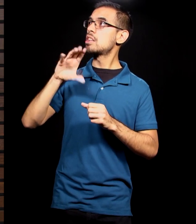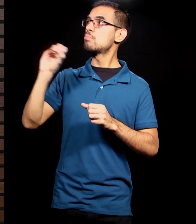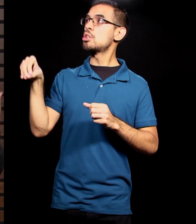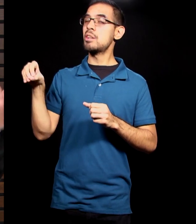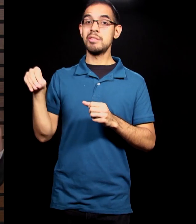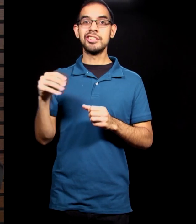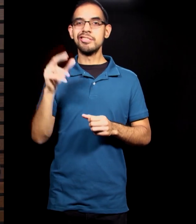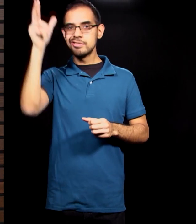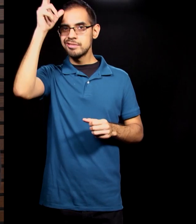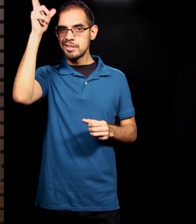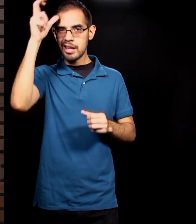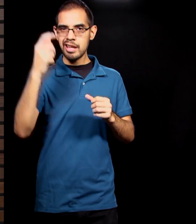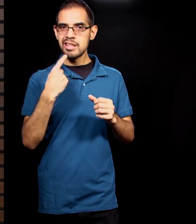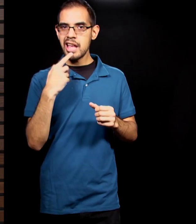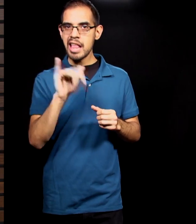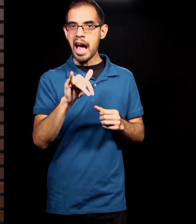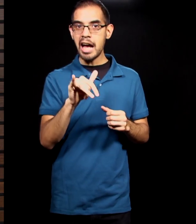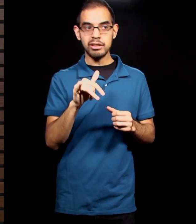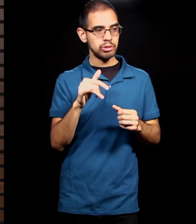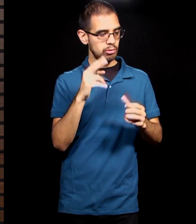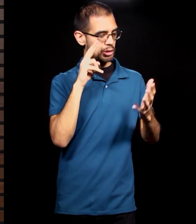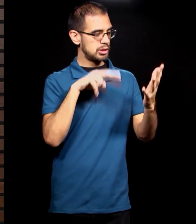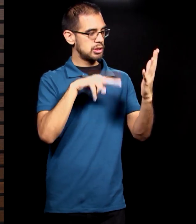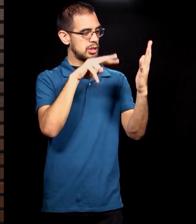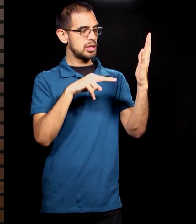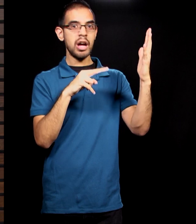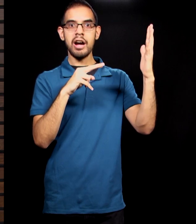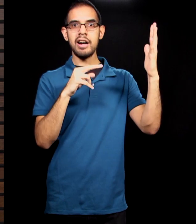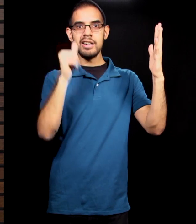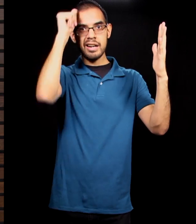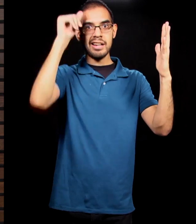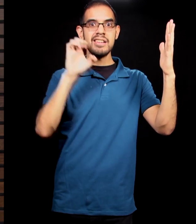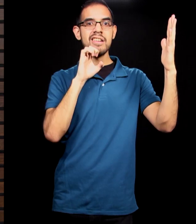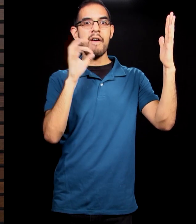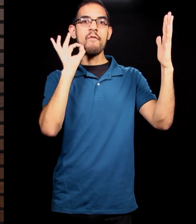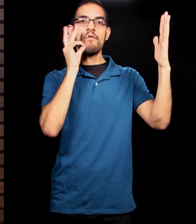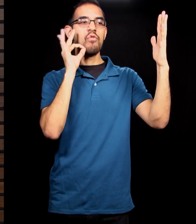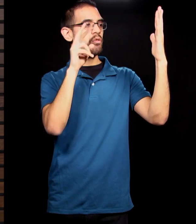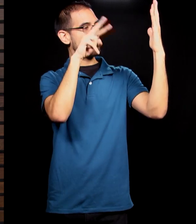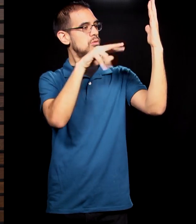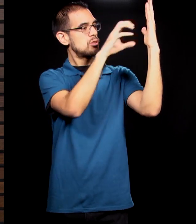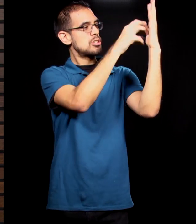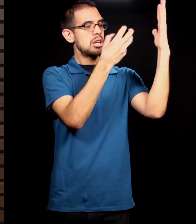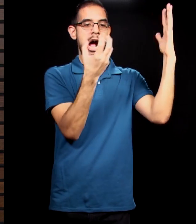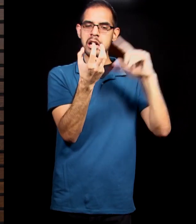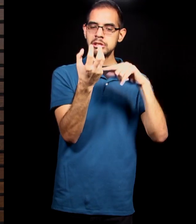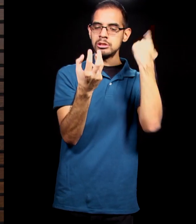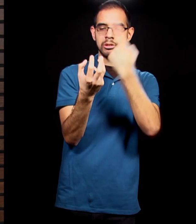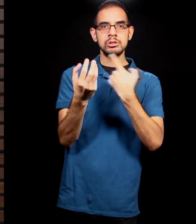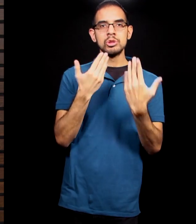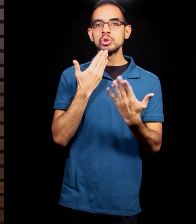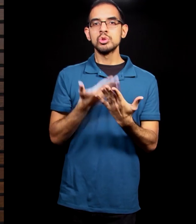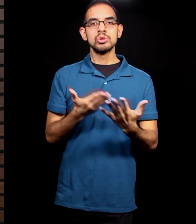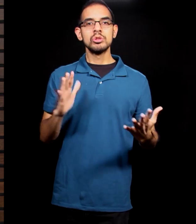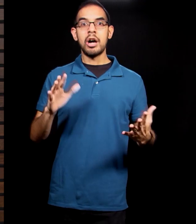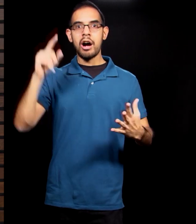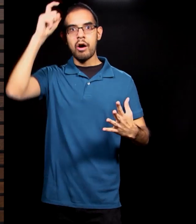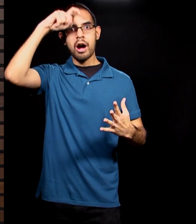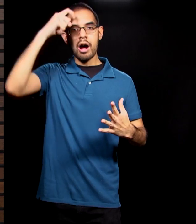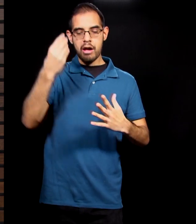they examine the fruit, and they see that it looks good to eat, and they think about the wisdom they could gain from it. And so then Eve takes and